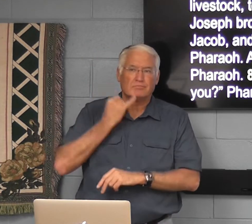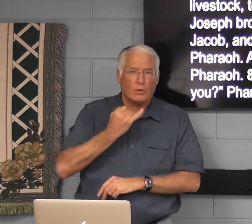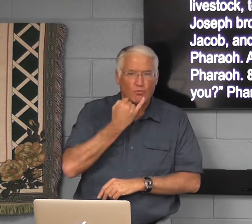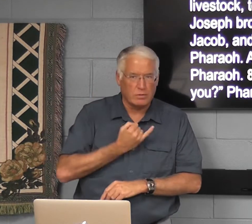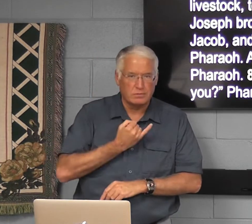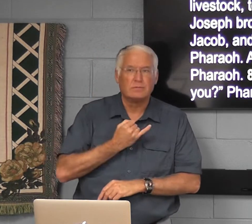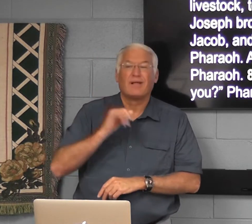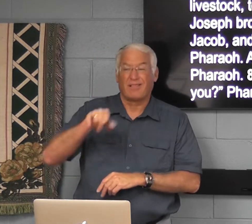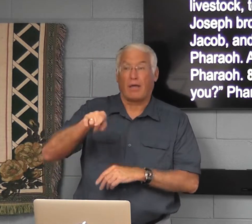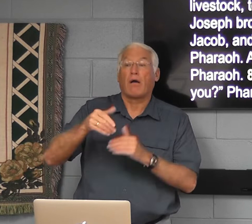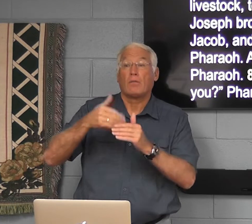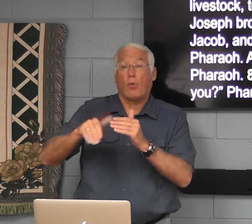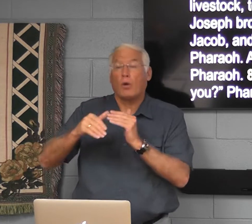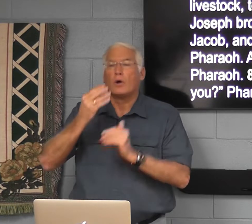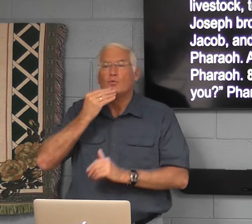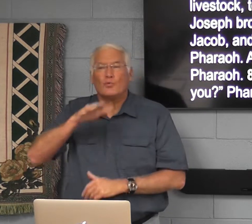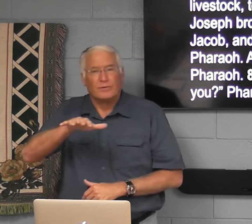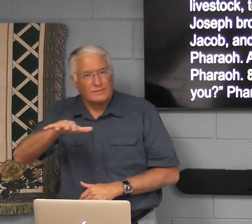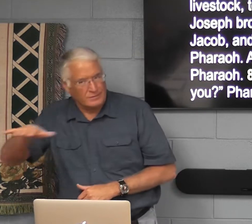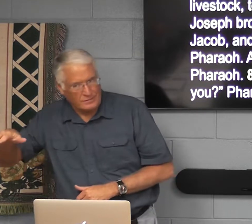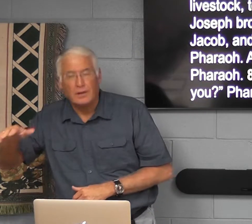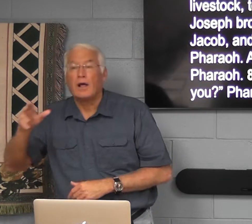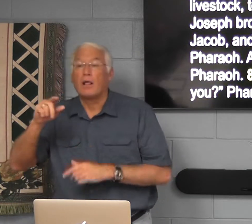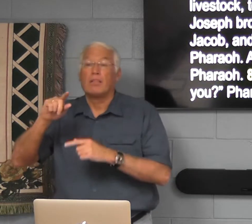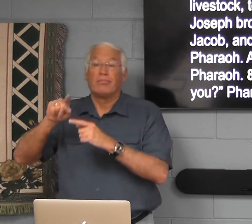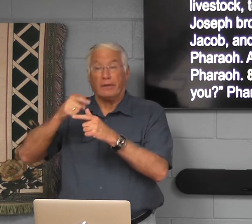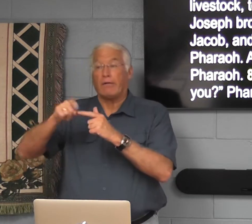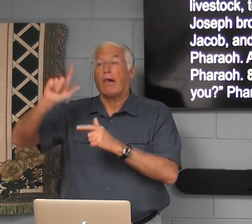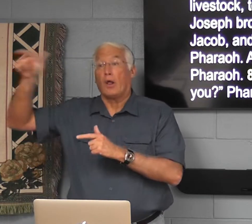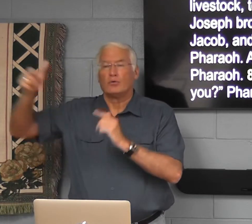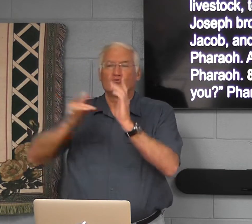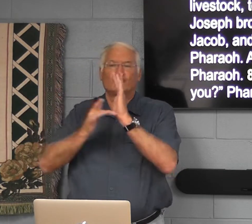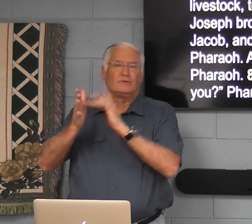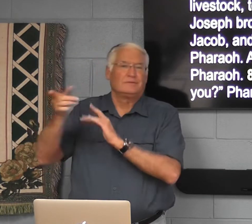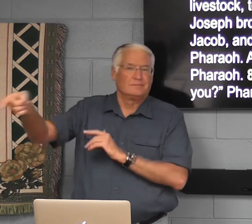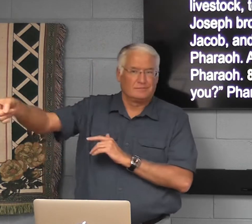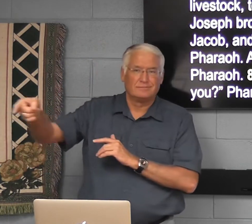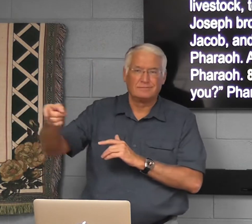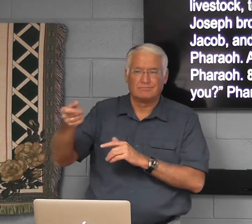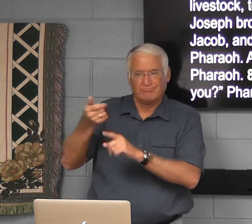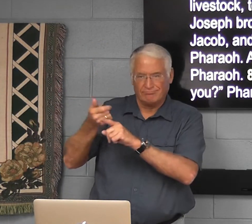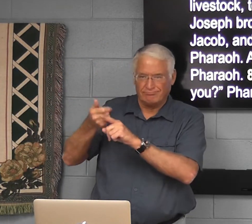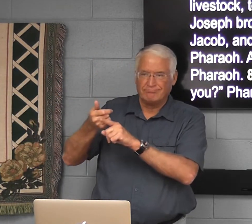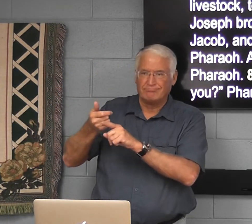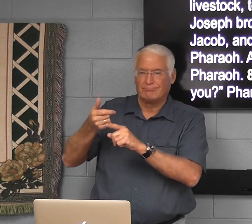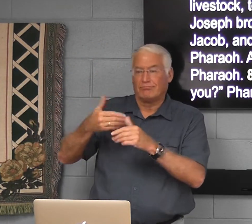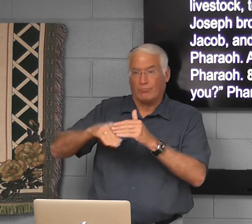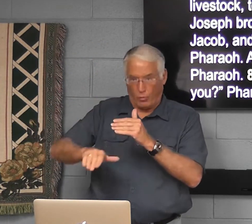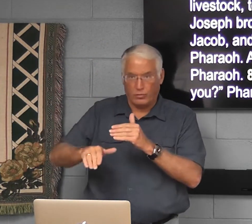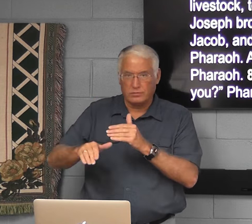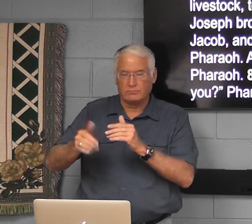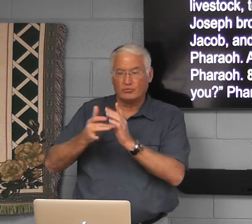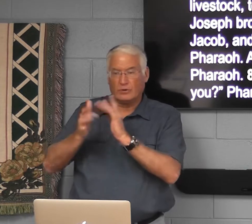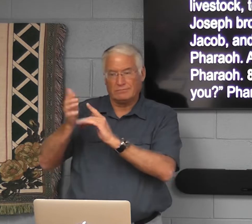chosen his people, Israel, to come out of the lineage of Hebrews or Jewish people.